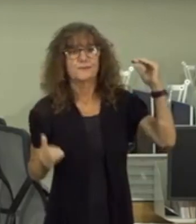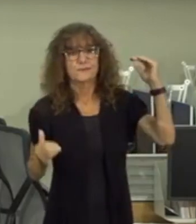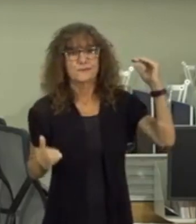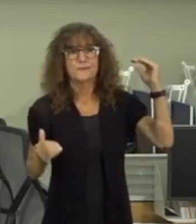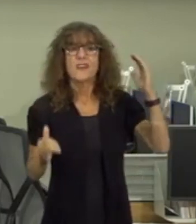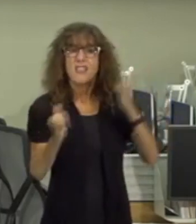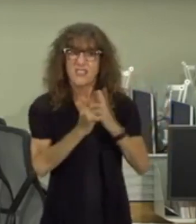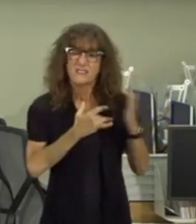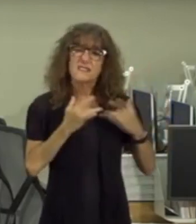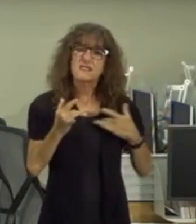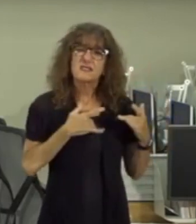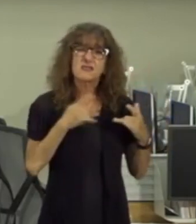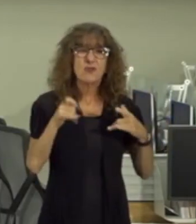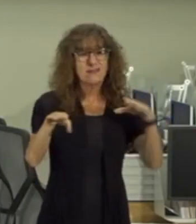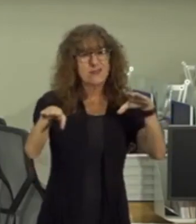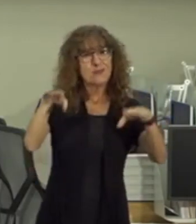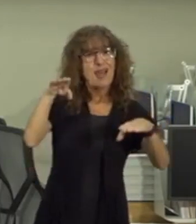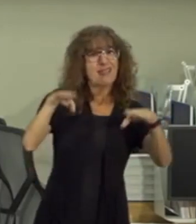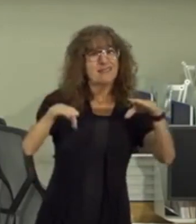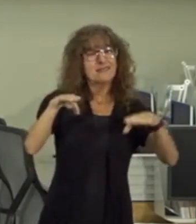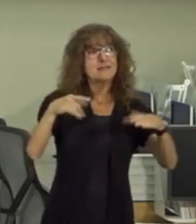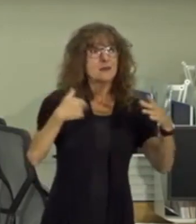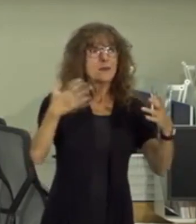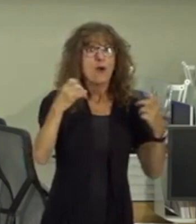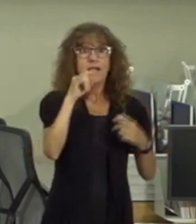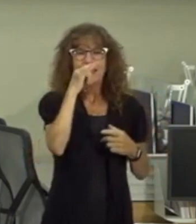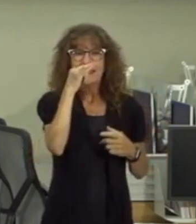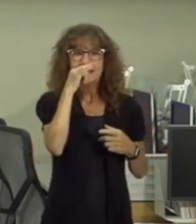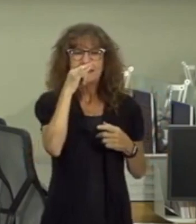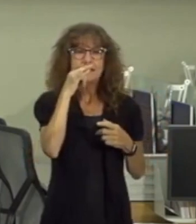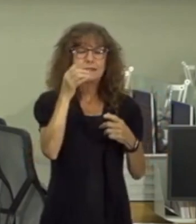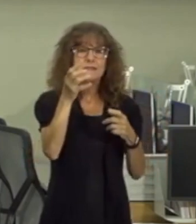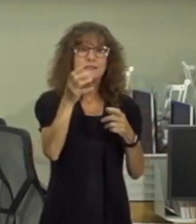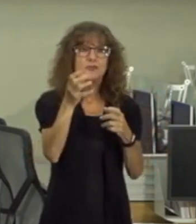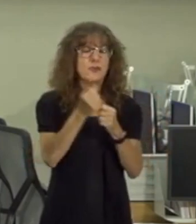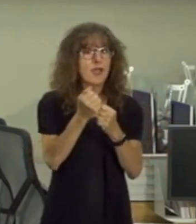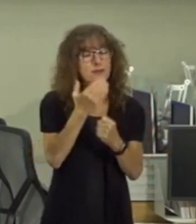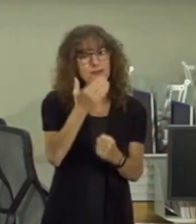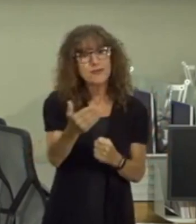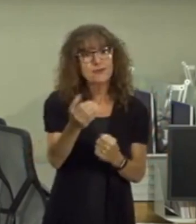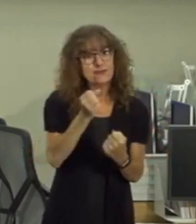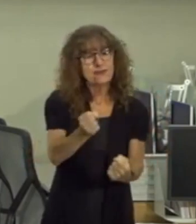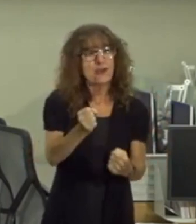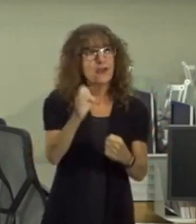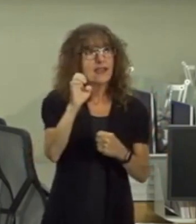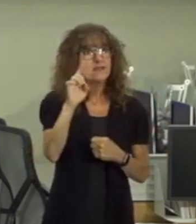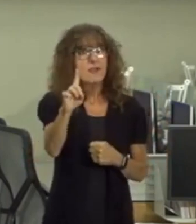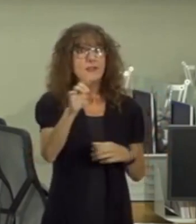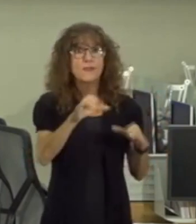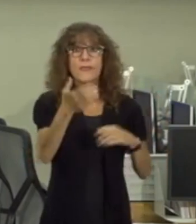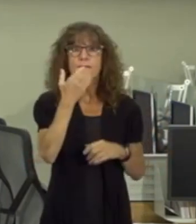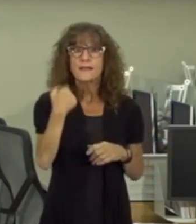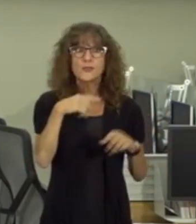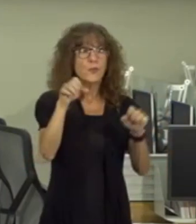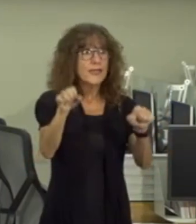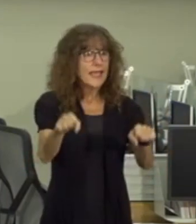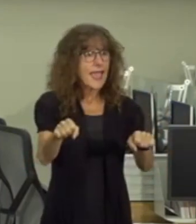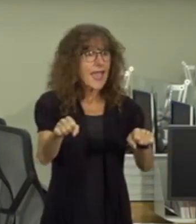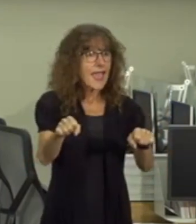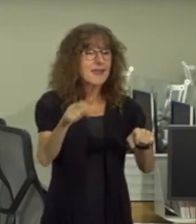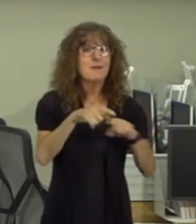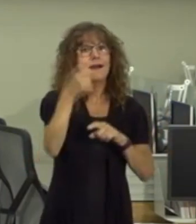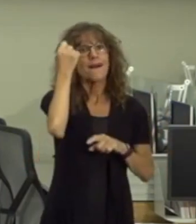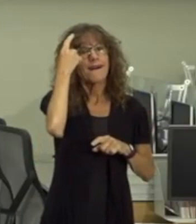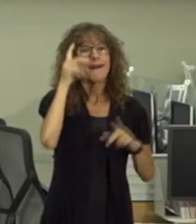also of concern so we have to balance it we want our kids to receive a solid education and to do the best we can but we